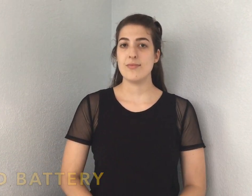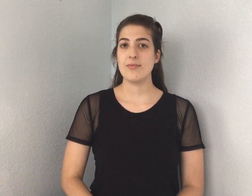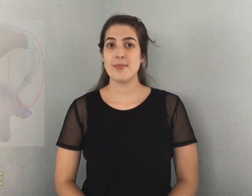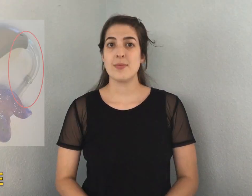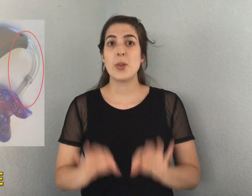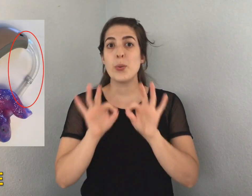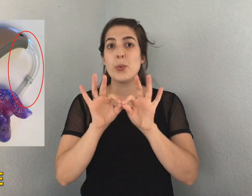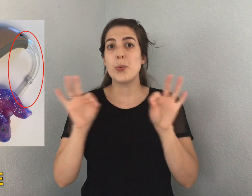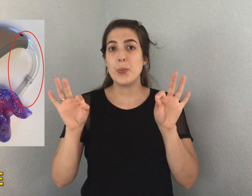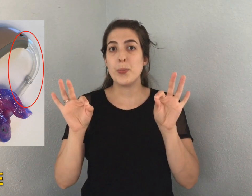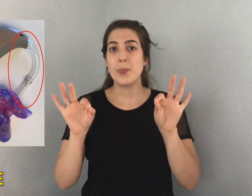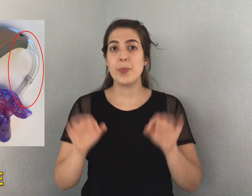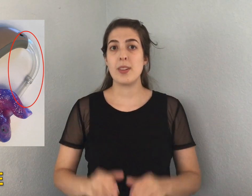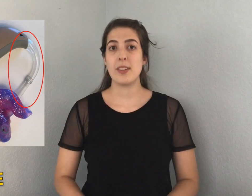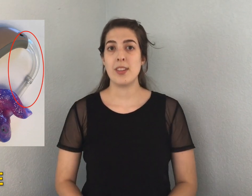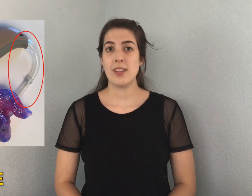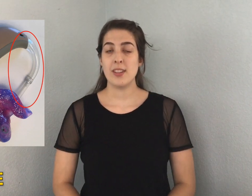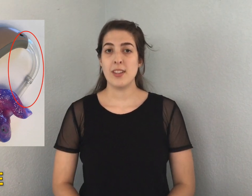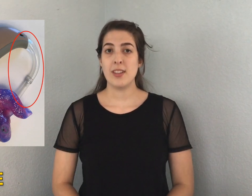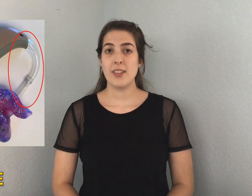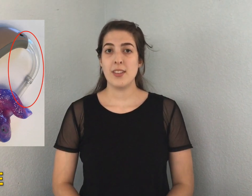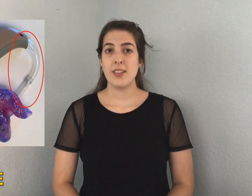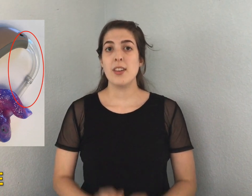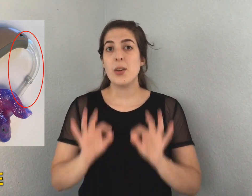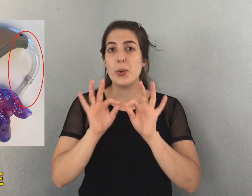Tube. Tube.